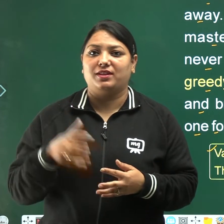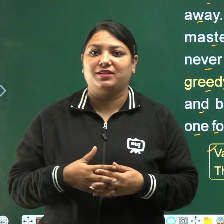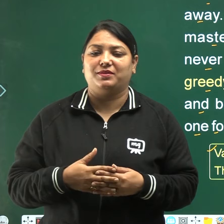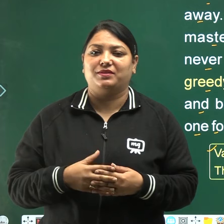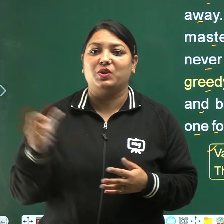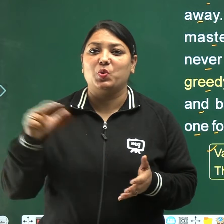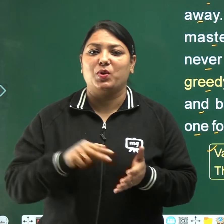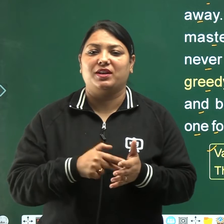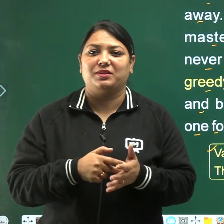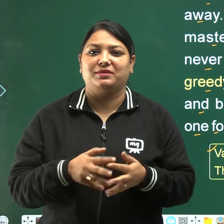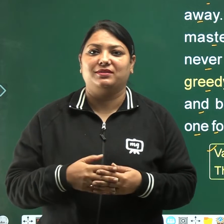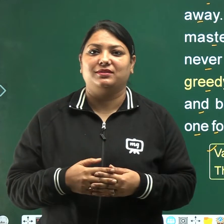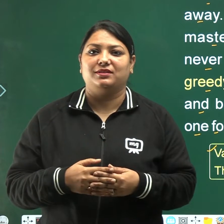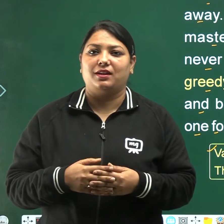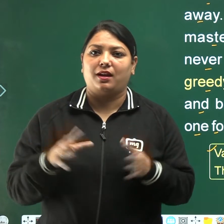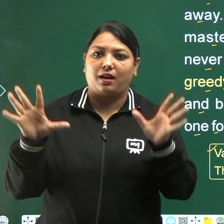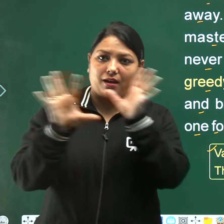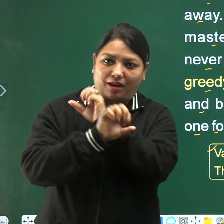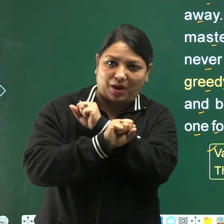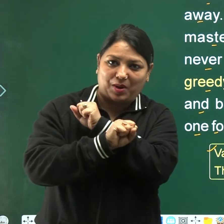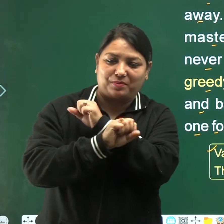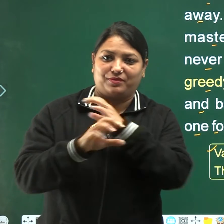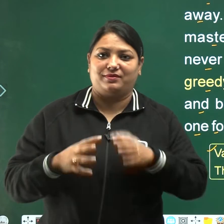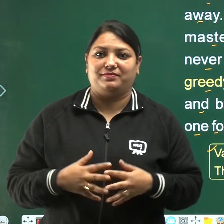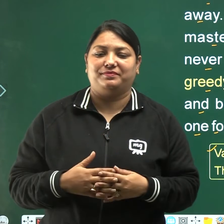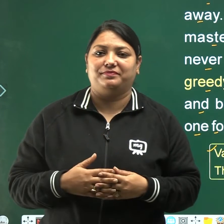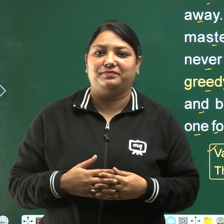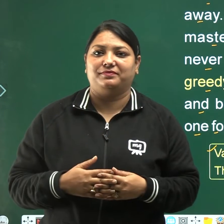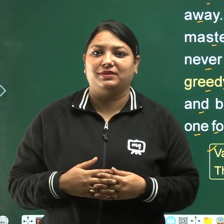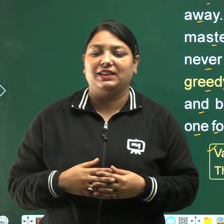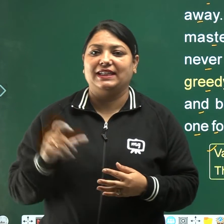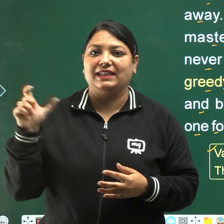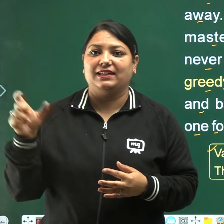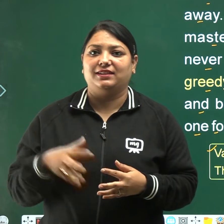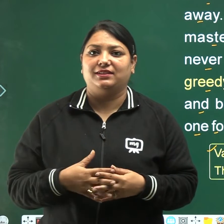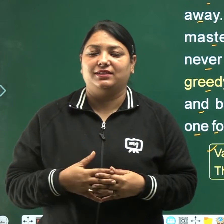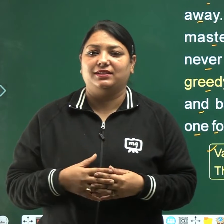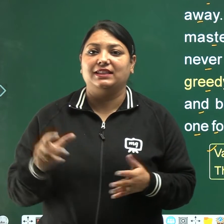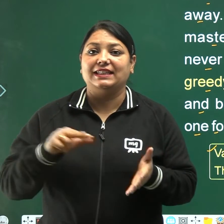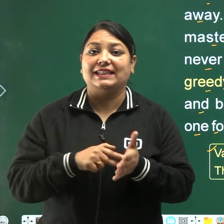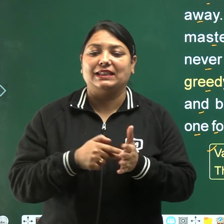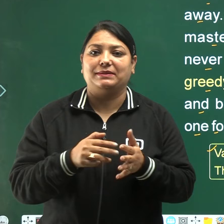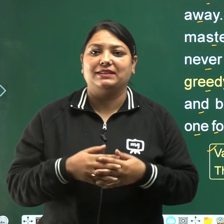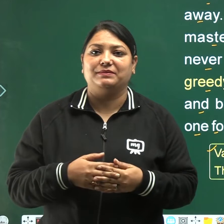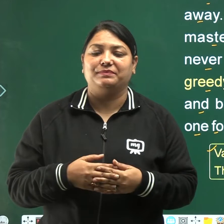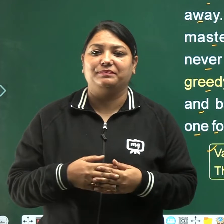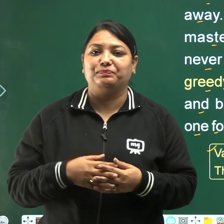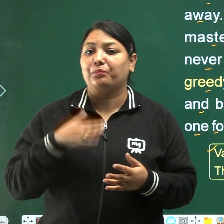vanish means gaya bhuna, greedy, greedy means